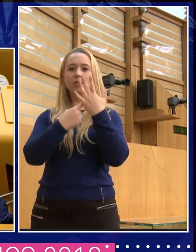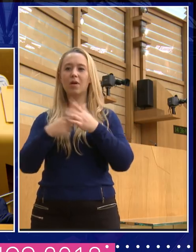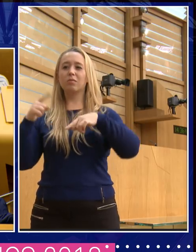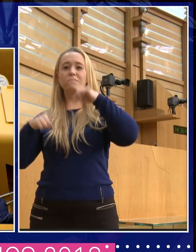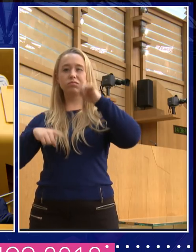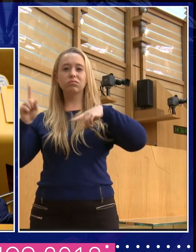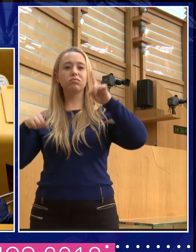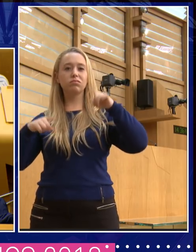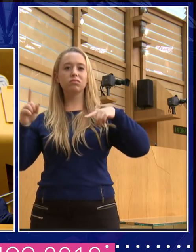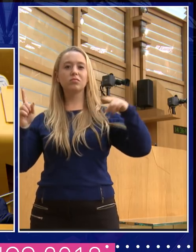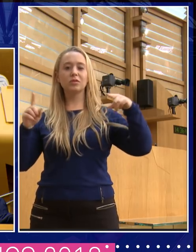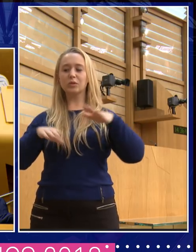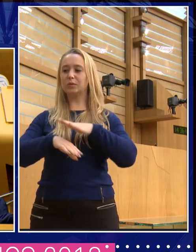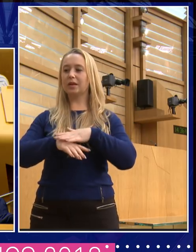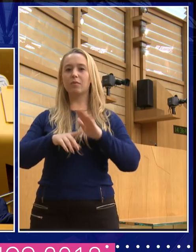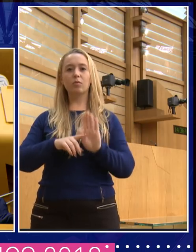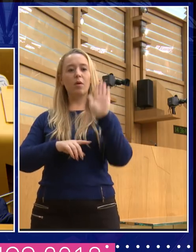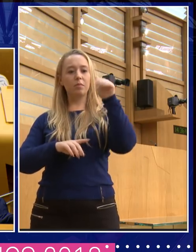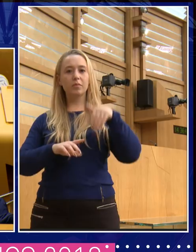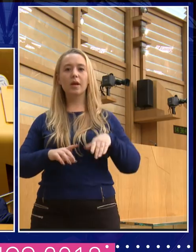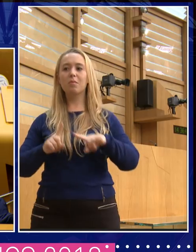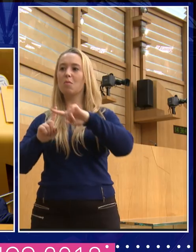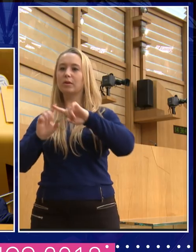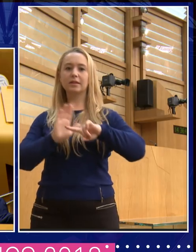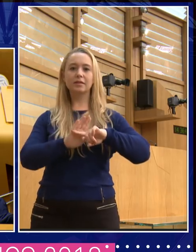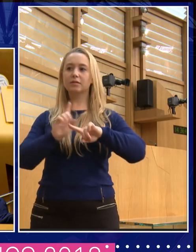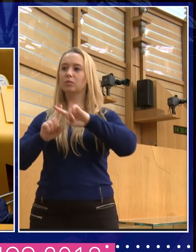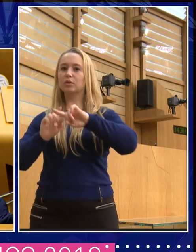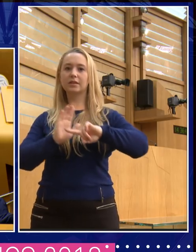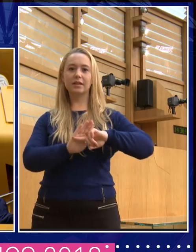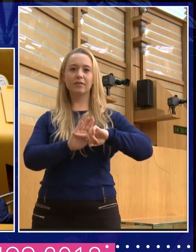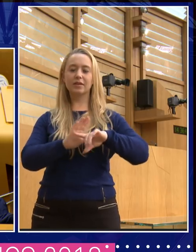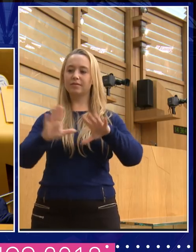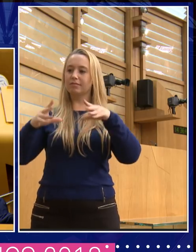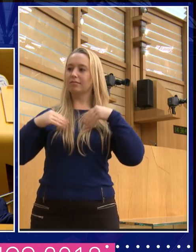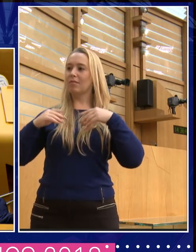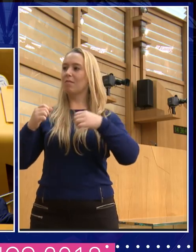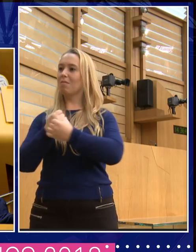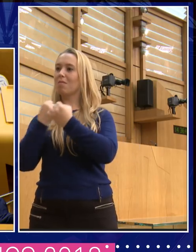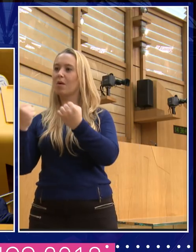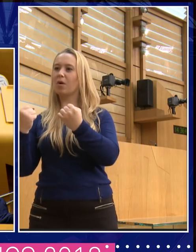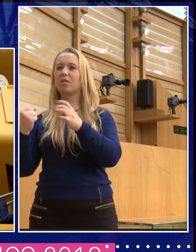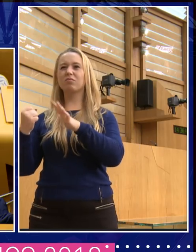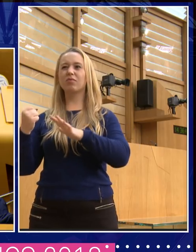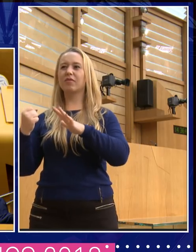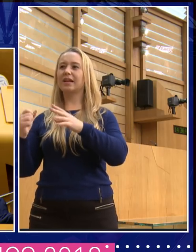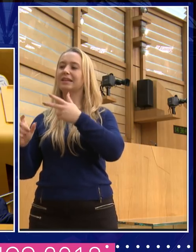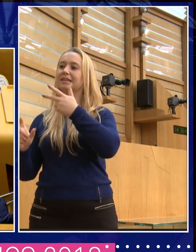of great movements of women getting power back in the 19th... Sorry, 18th century,